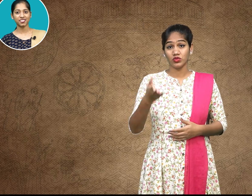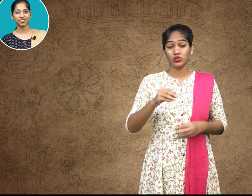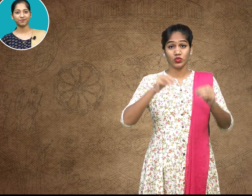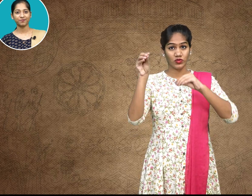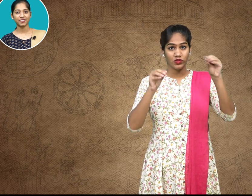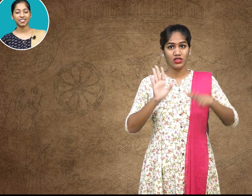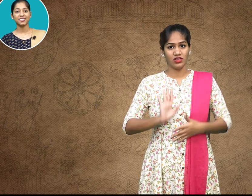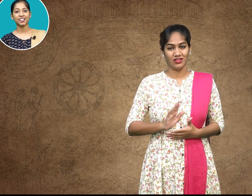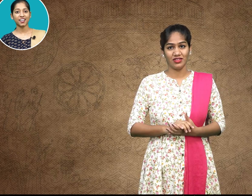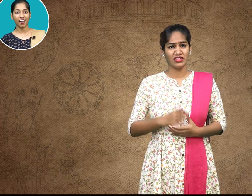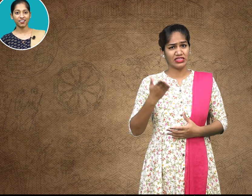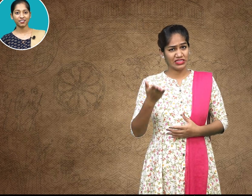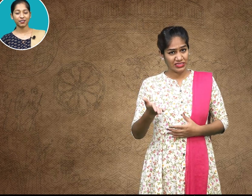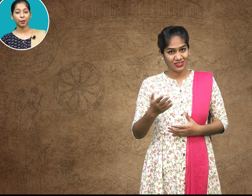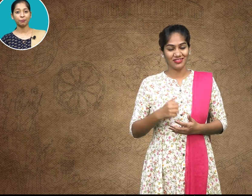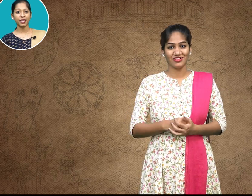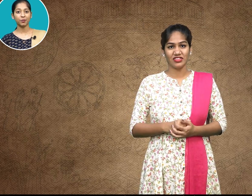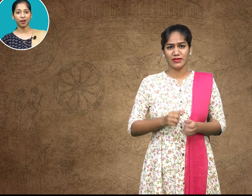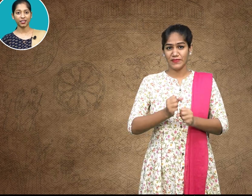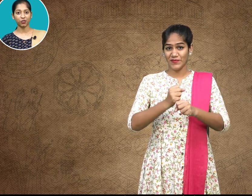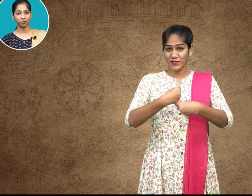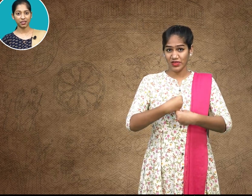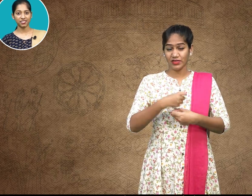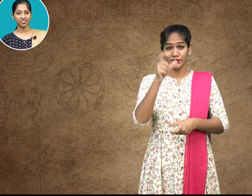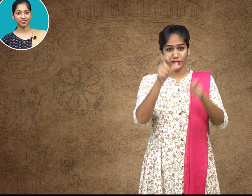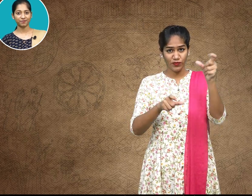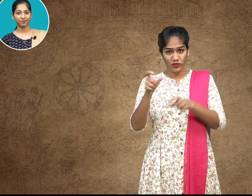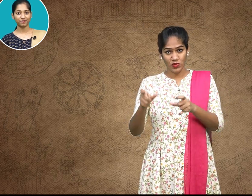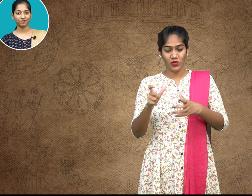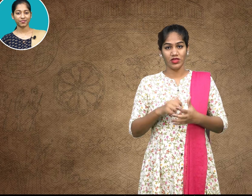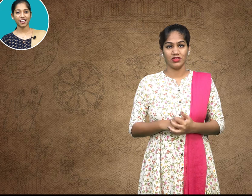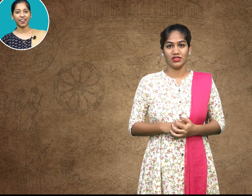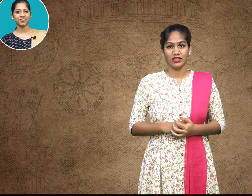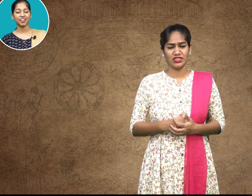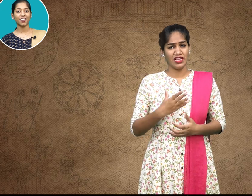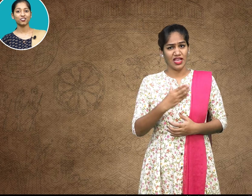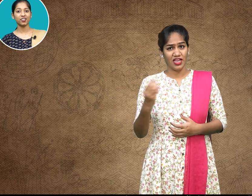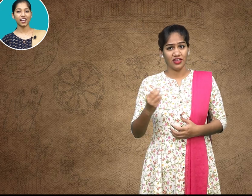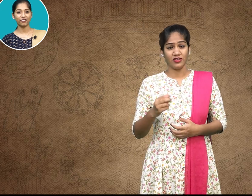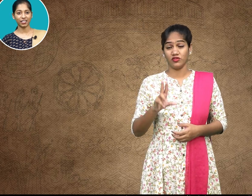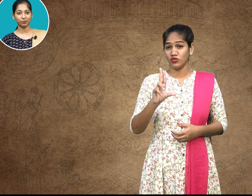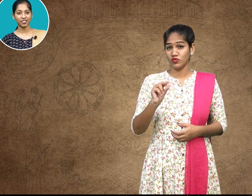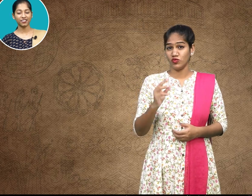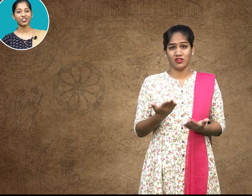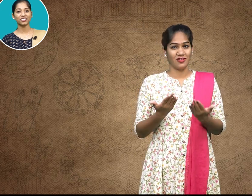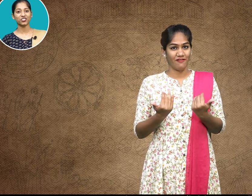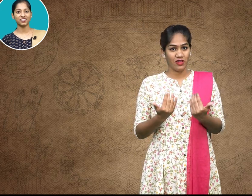that are made by humans and are not available naturally